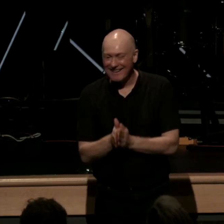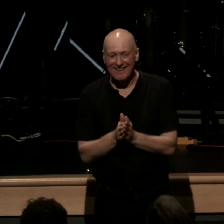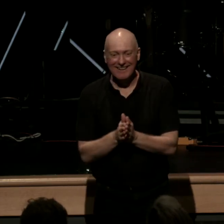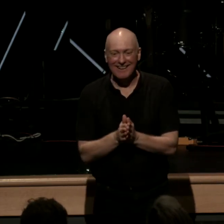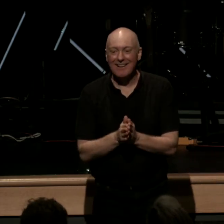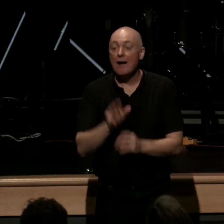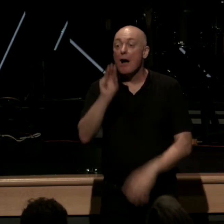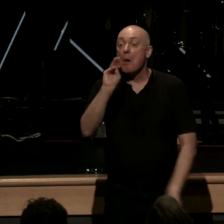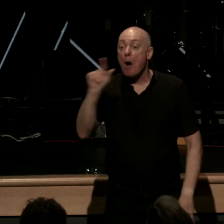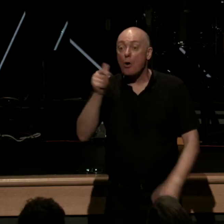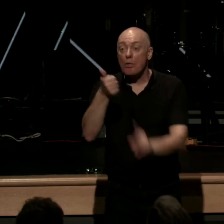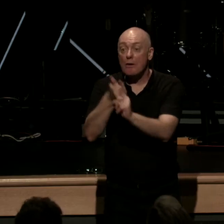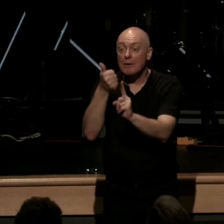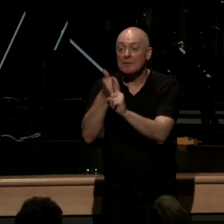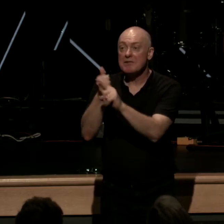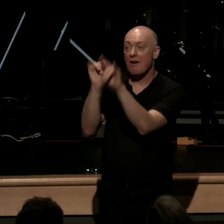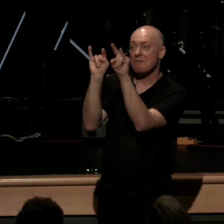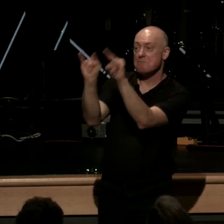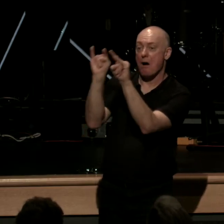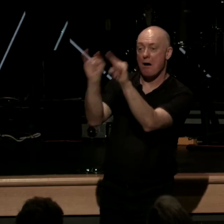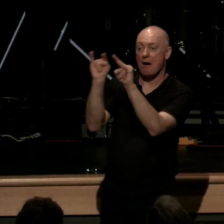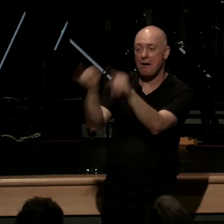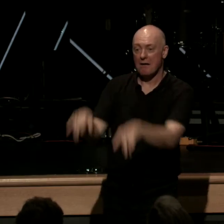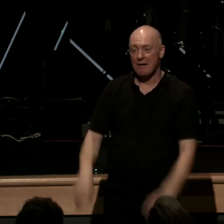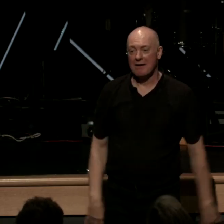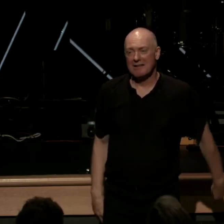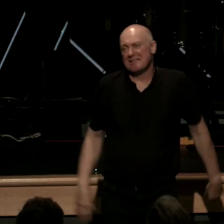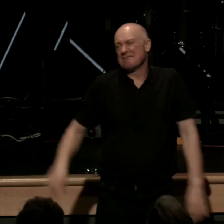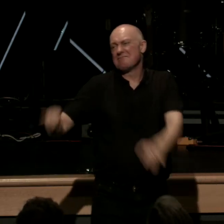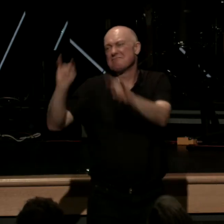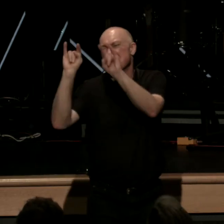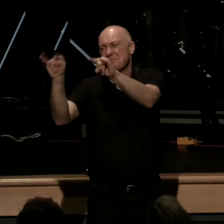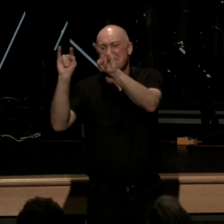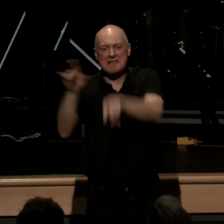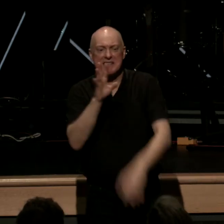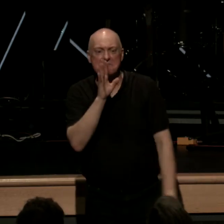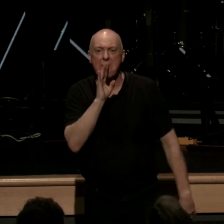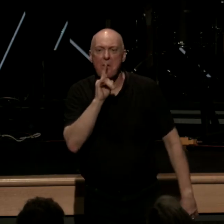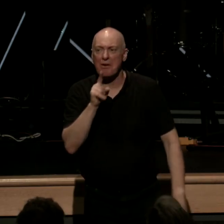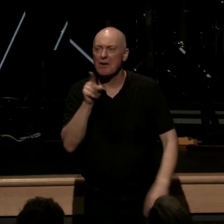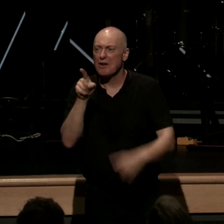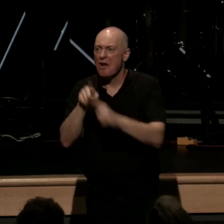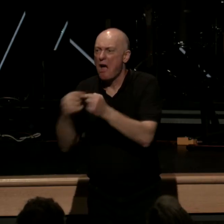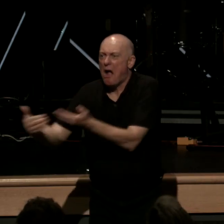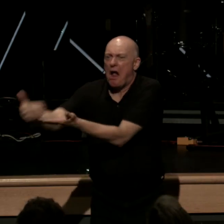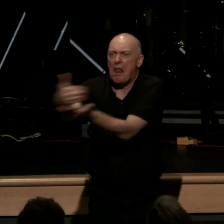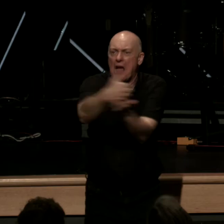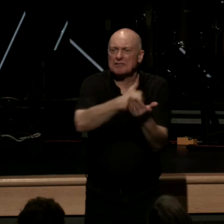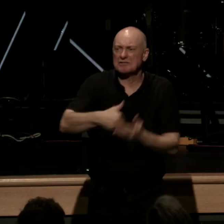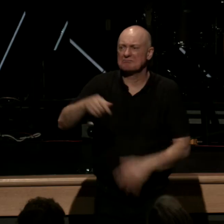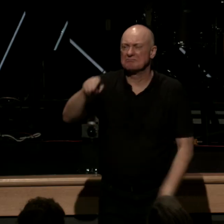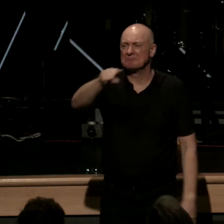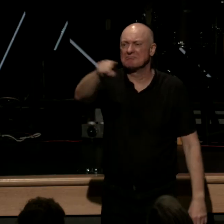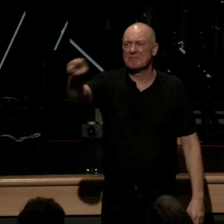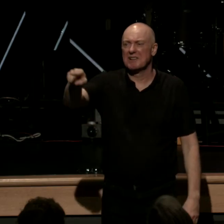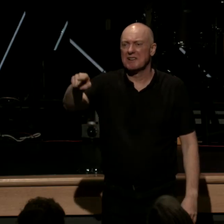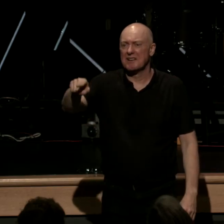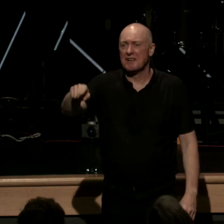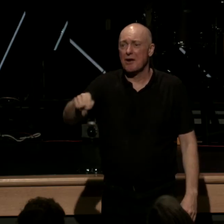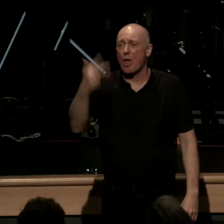himself would eventually mock the relics dripping with sarcasm he spoke of a collection of relics that had quote three flames from the burning